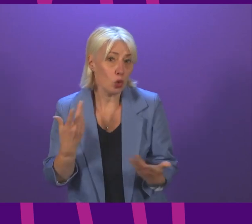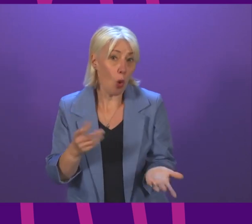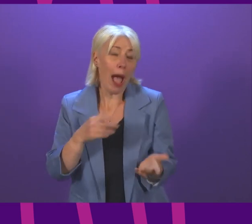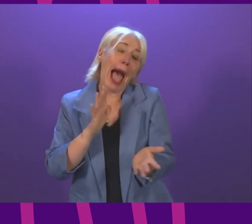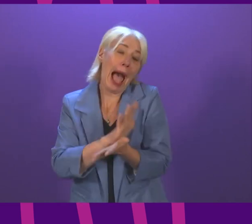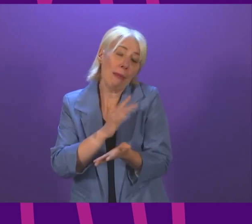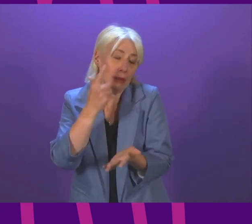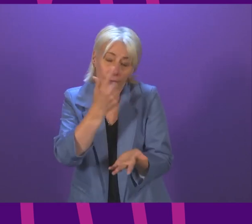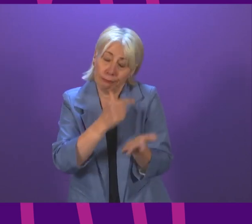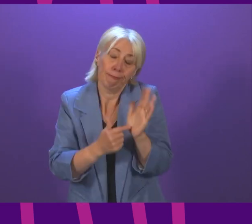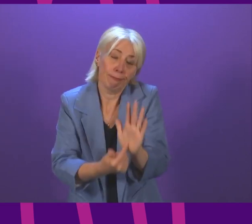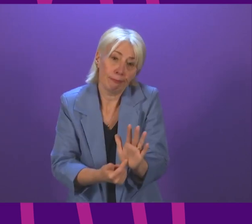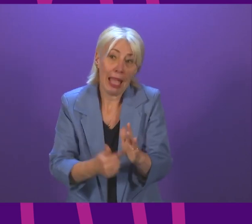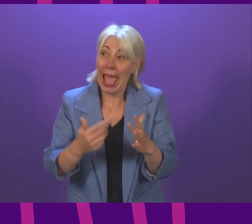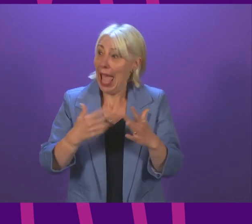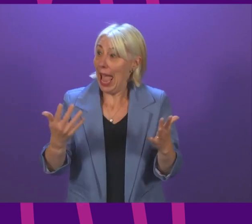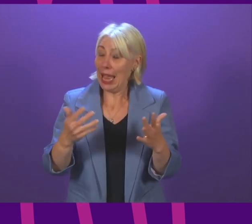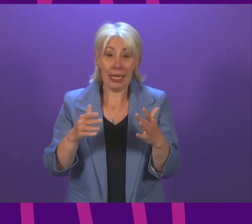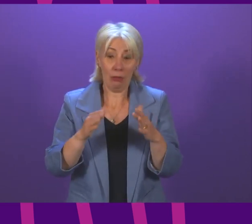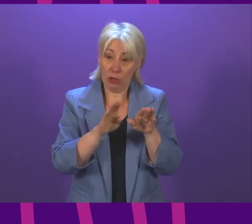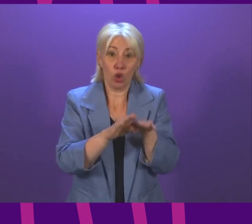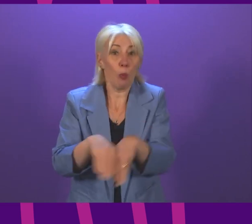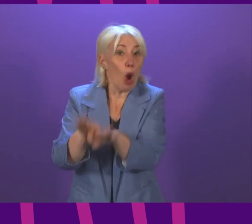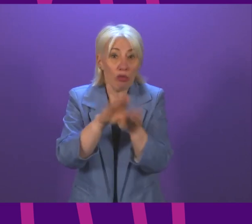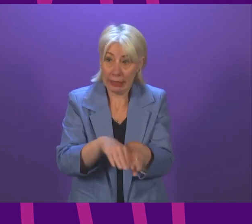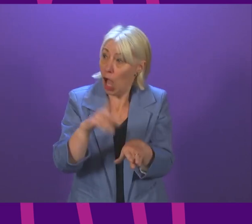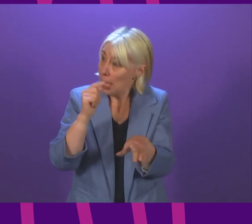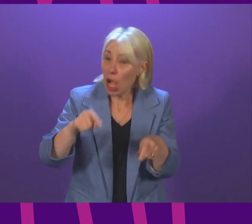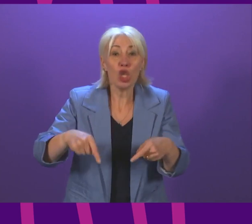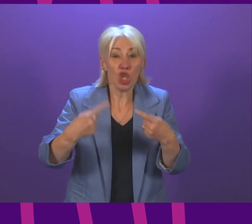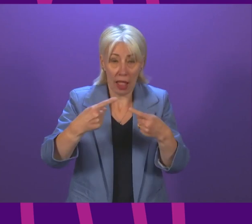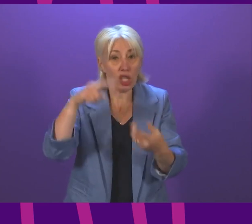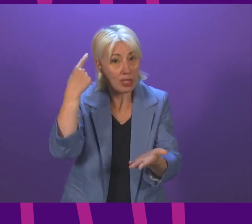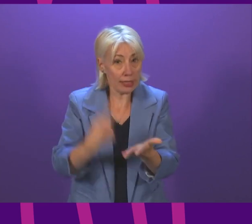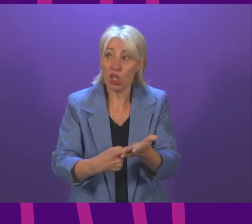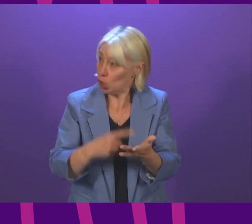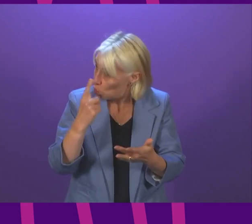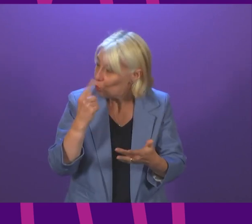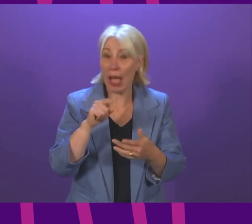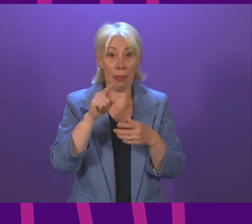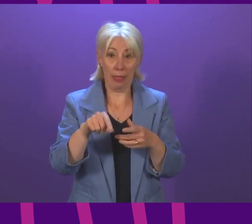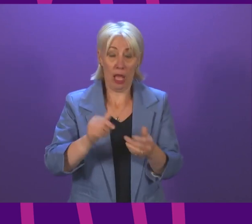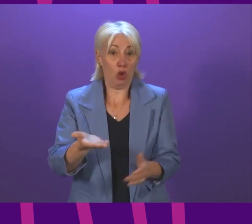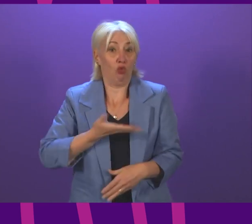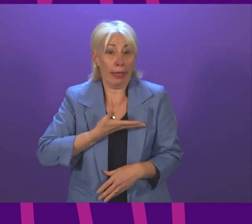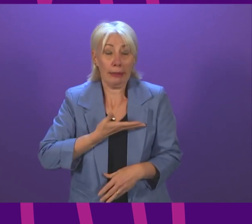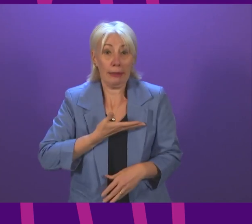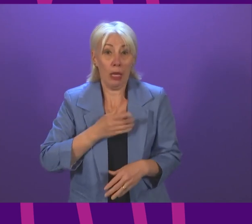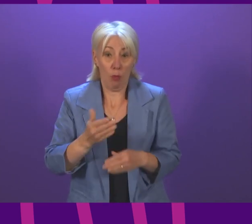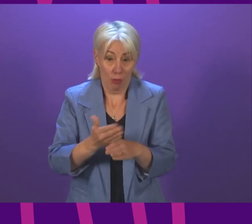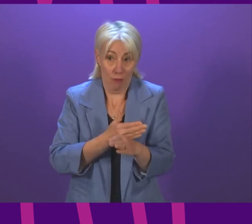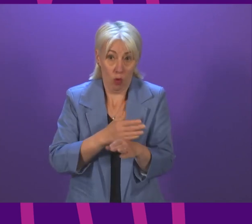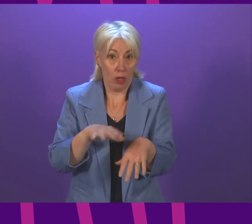any organisation in a democracy has a right to challenge decisions of government right up until those decisions come into force and indeed